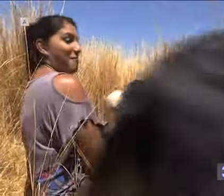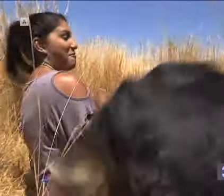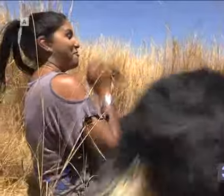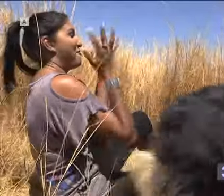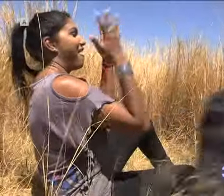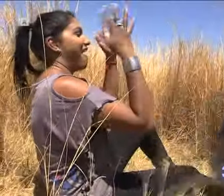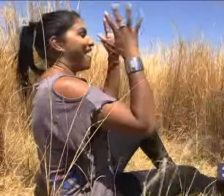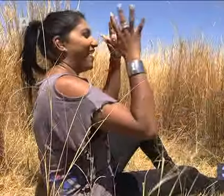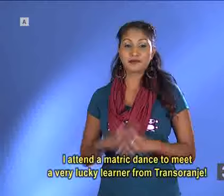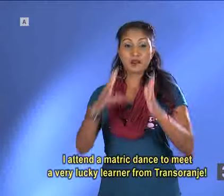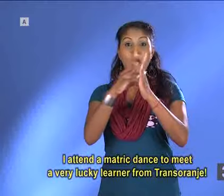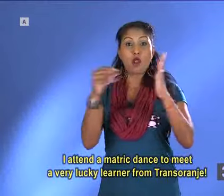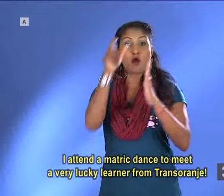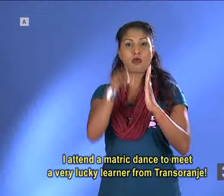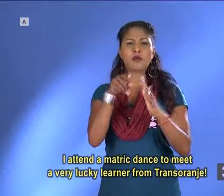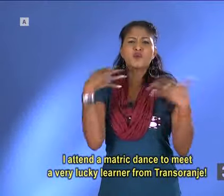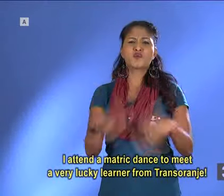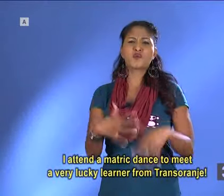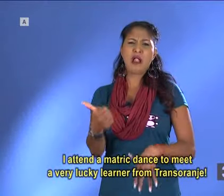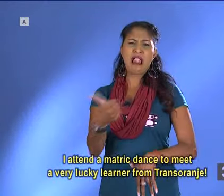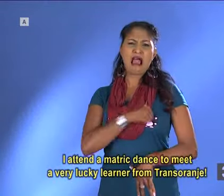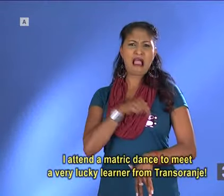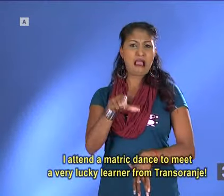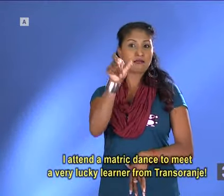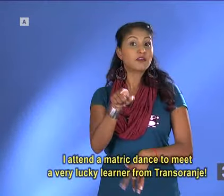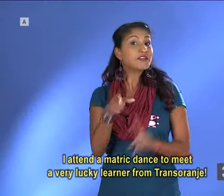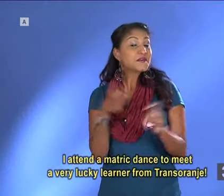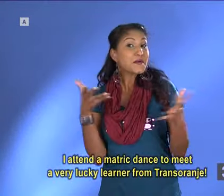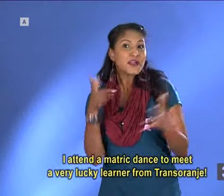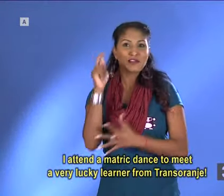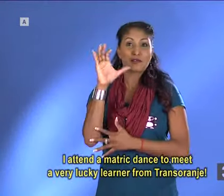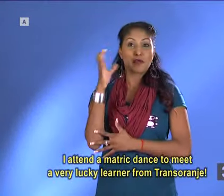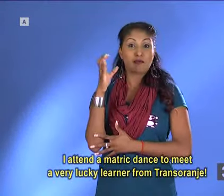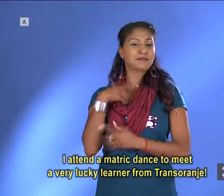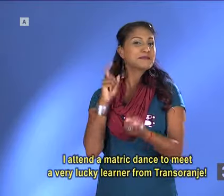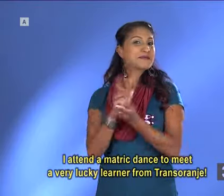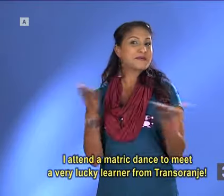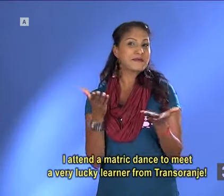Wow! I attend a matric dance to meet a very lucky learner from Transorania.